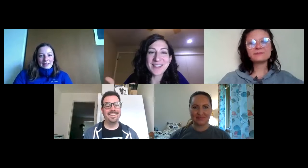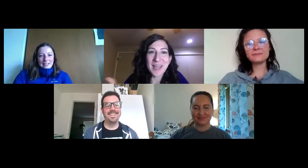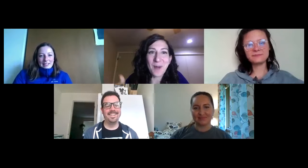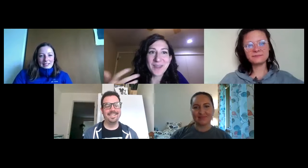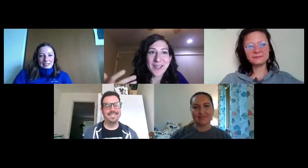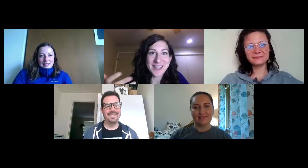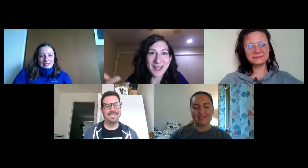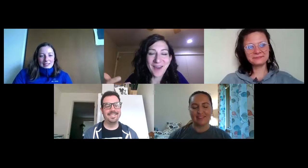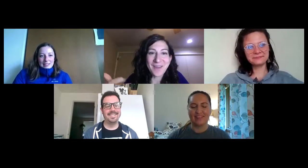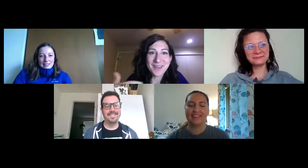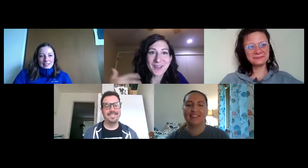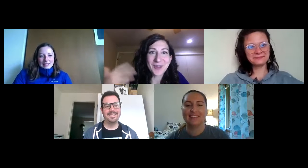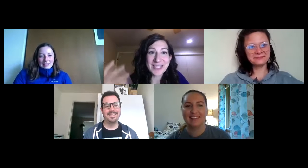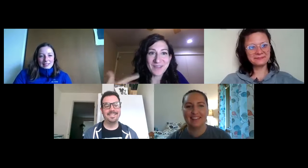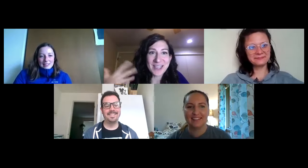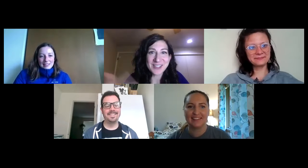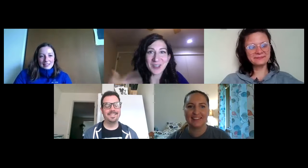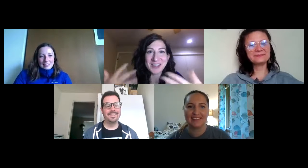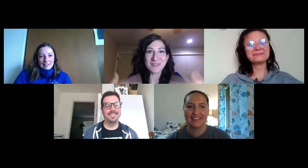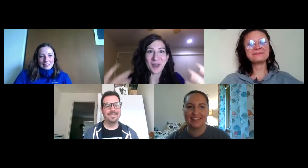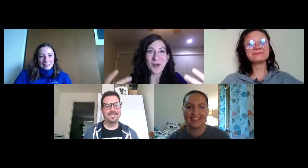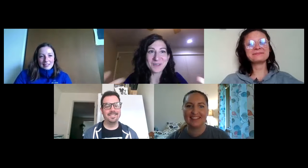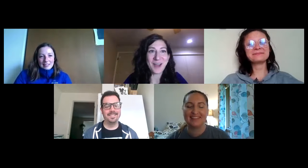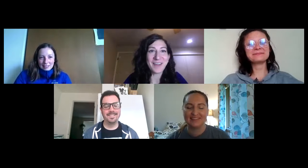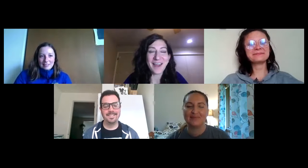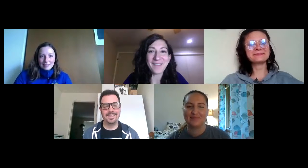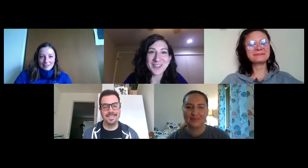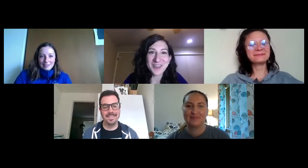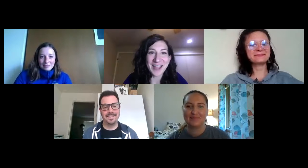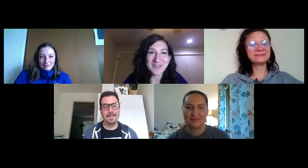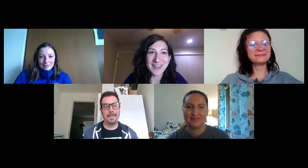came up In that second round The creativity Started to flow as well A lot What did you guys feel?